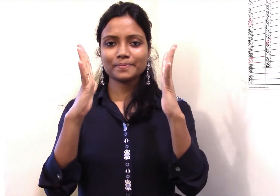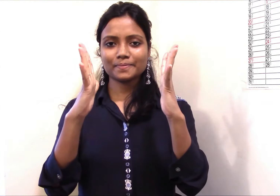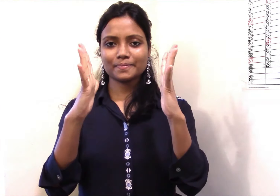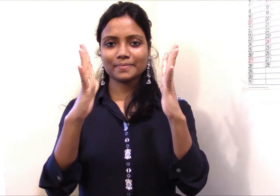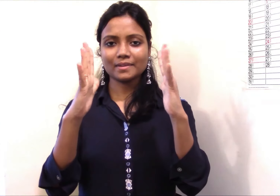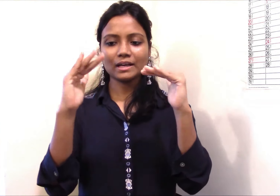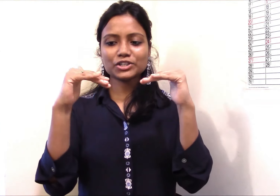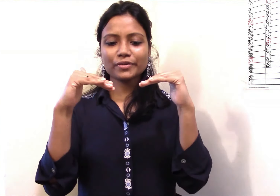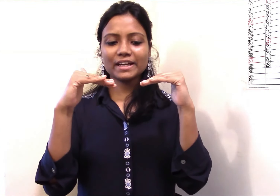Three.